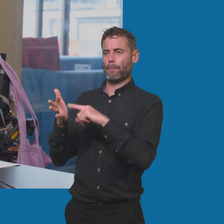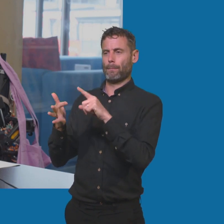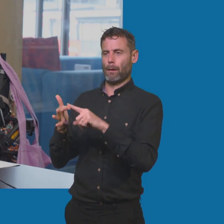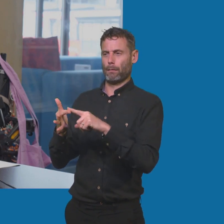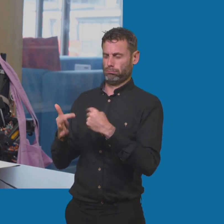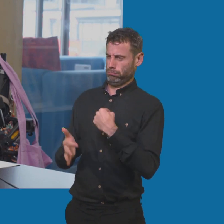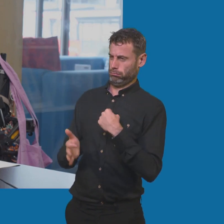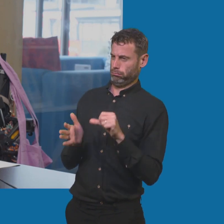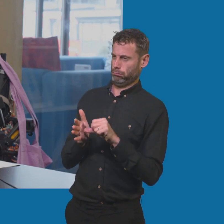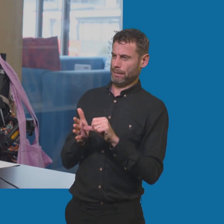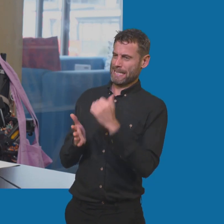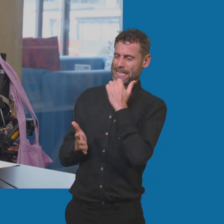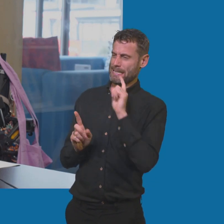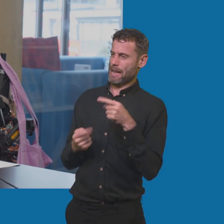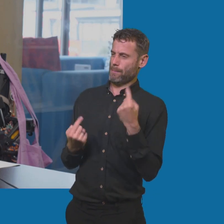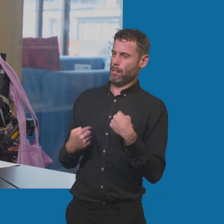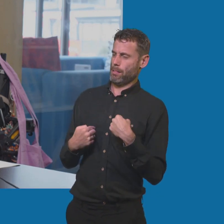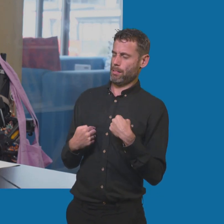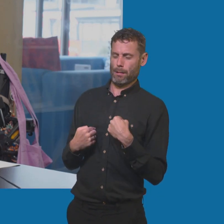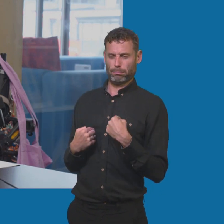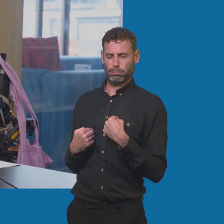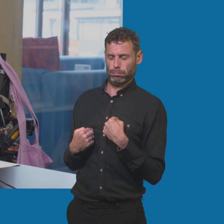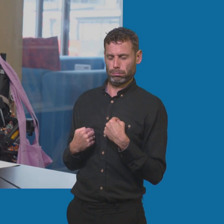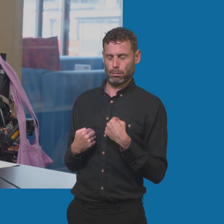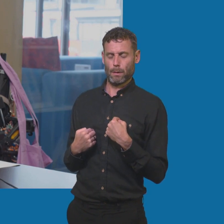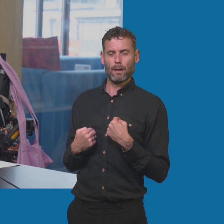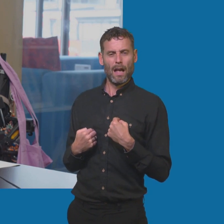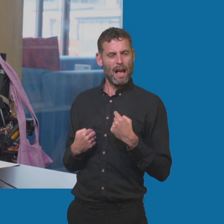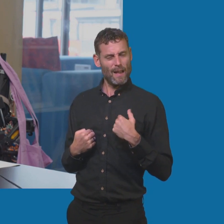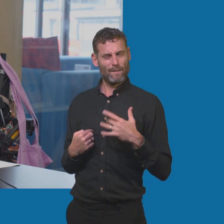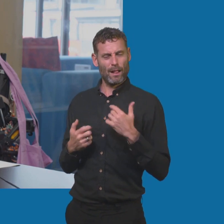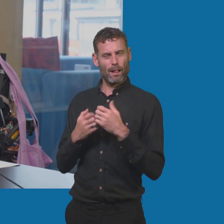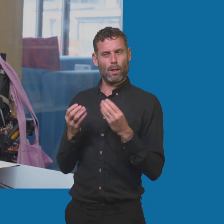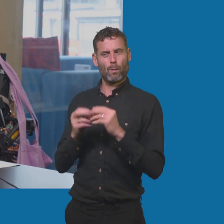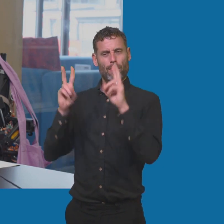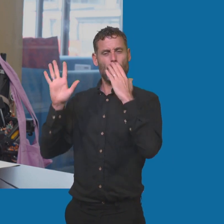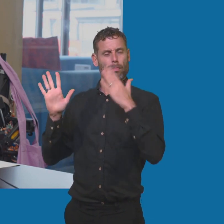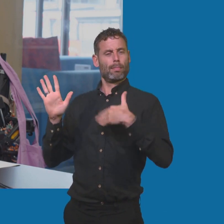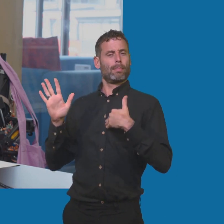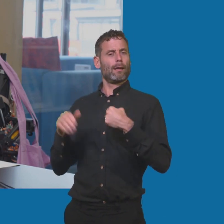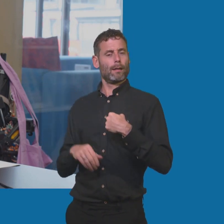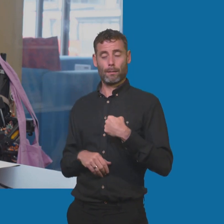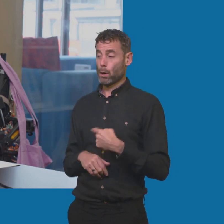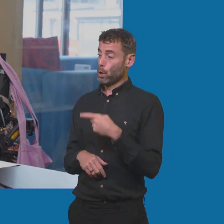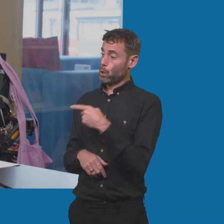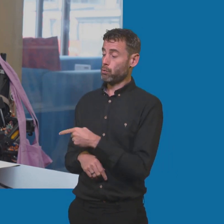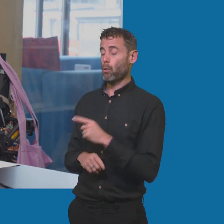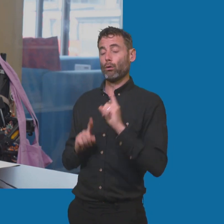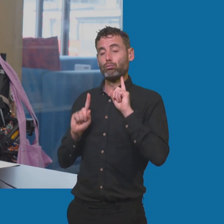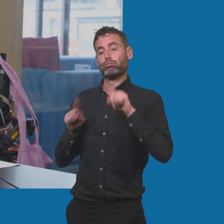And I think it's amazing that you have a completely different narrative. And I think that's great that you are flying the flag for how you experience